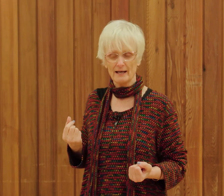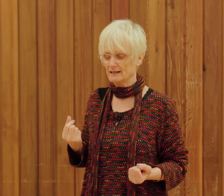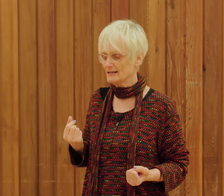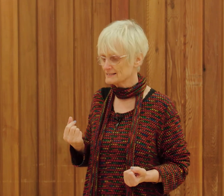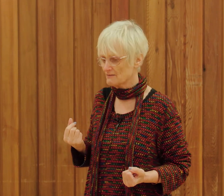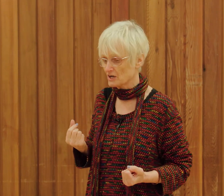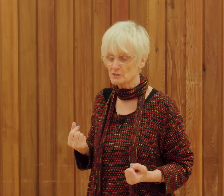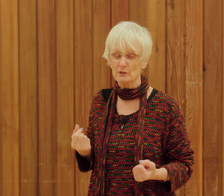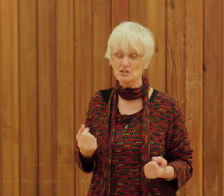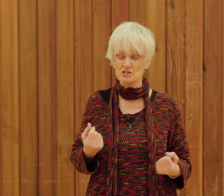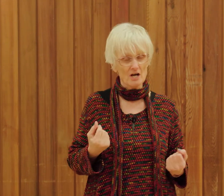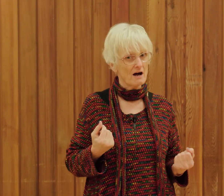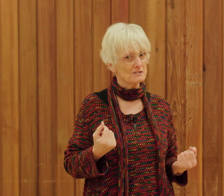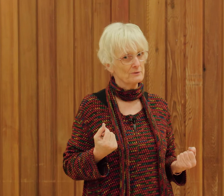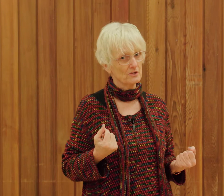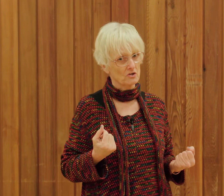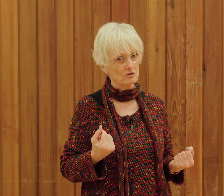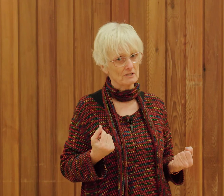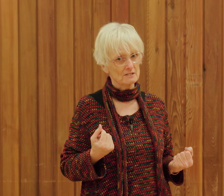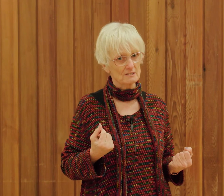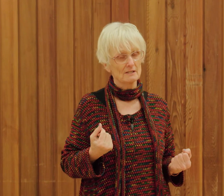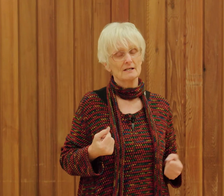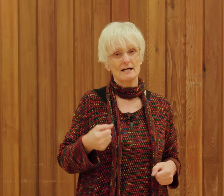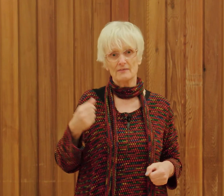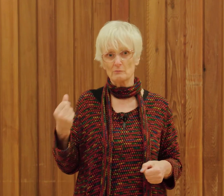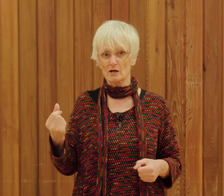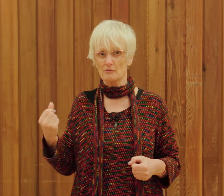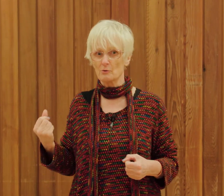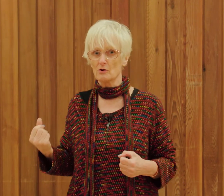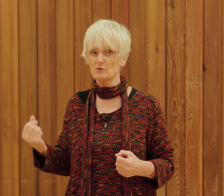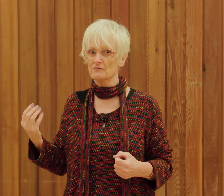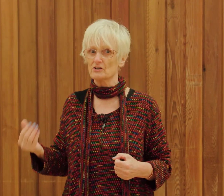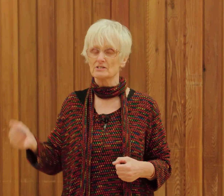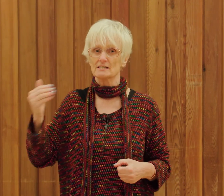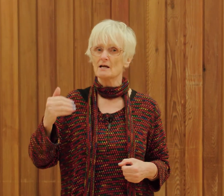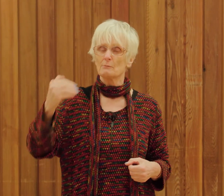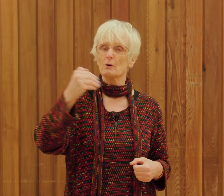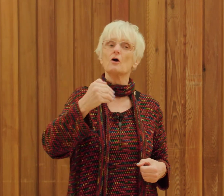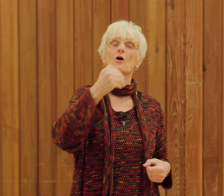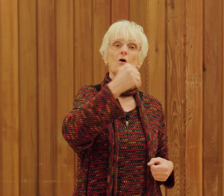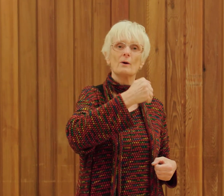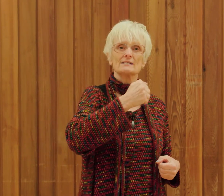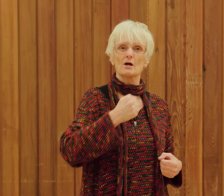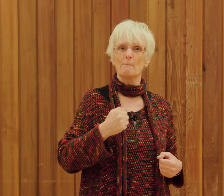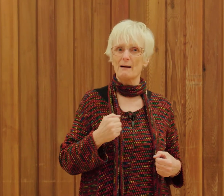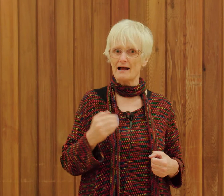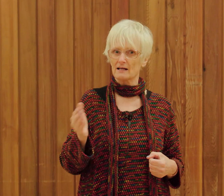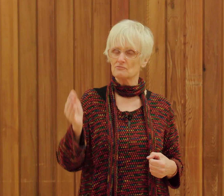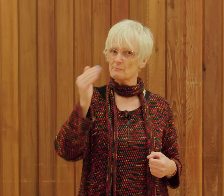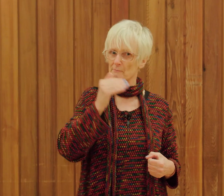let's have a go so we're going to start with the chorus and then we'll go through all the verses but we'll always go back and remember